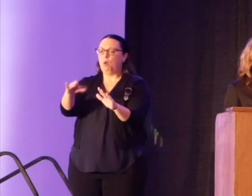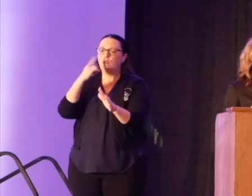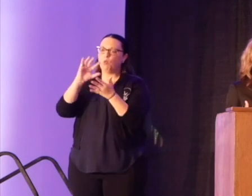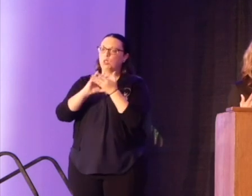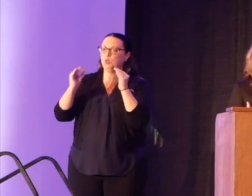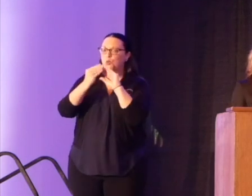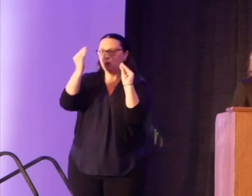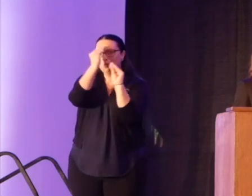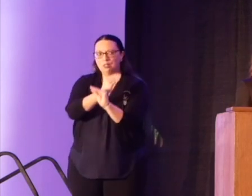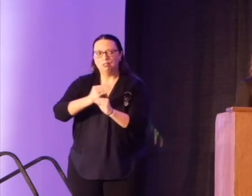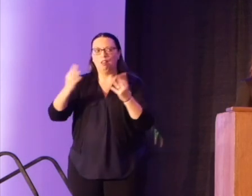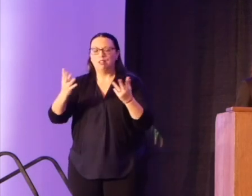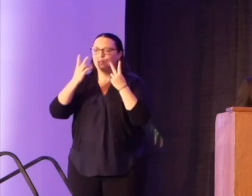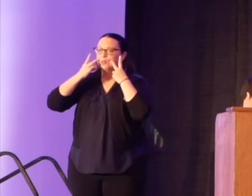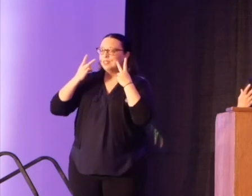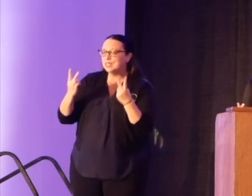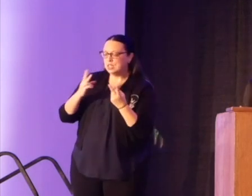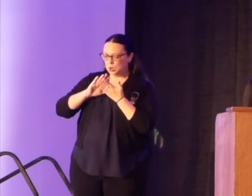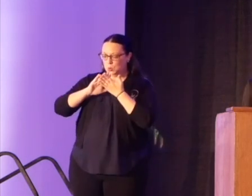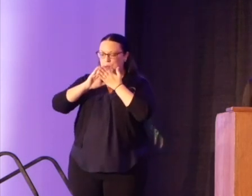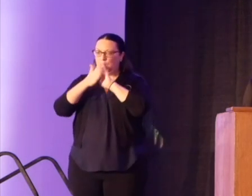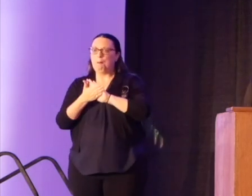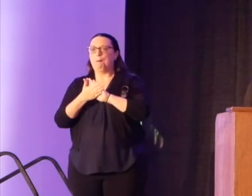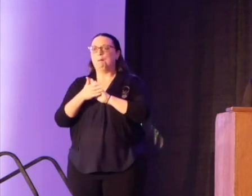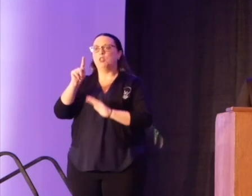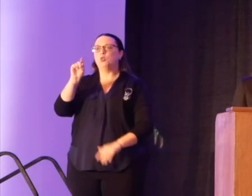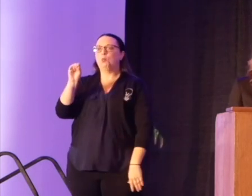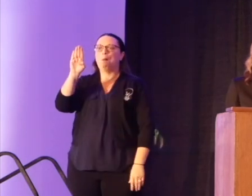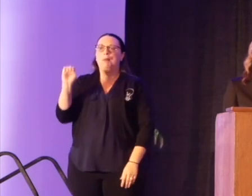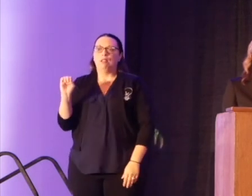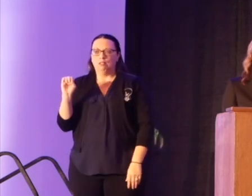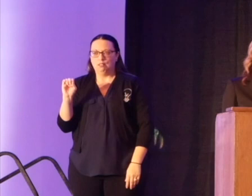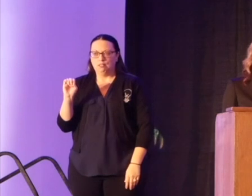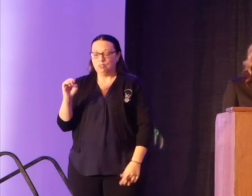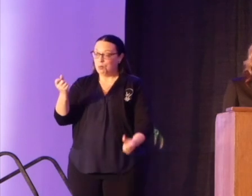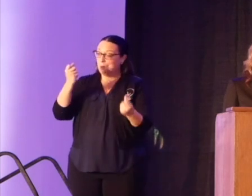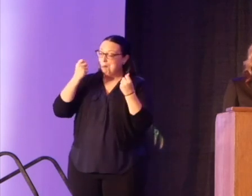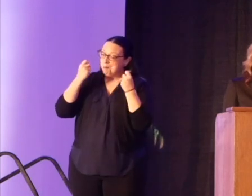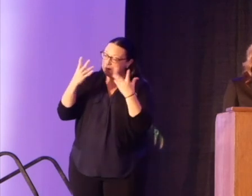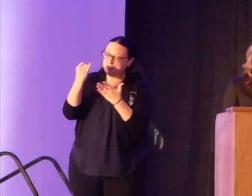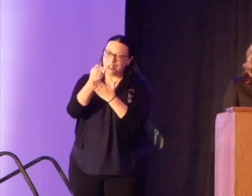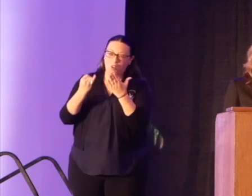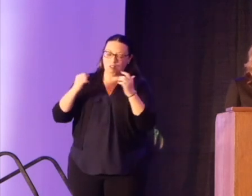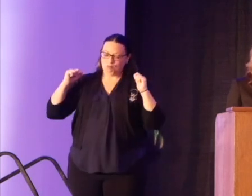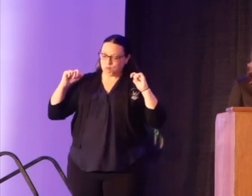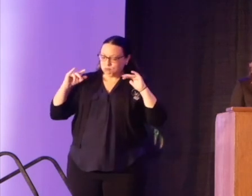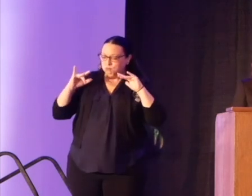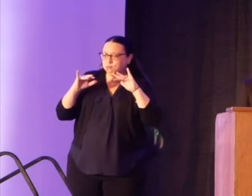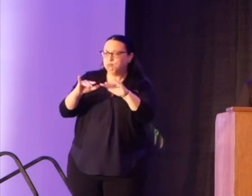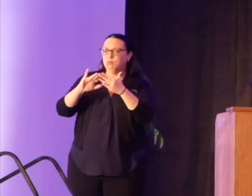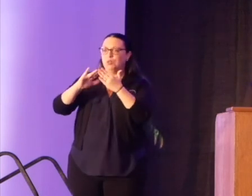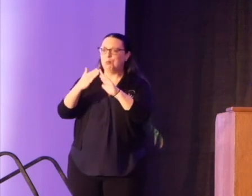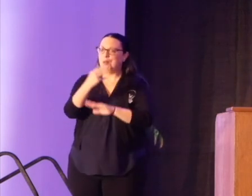sacred ground to see, to be, and to become. And so hundreds of artists and community members